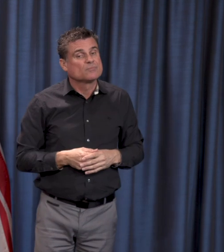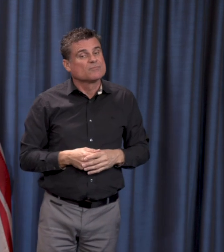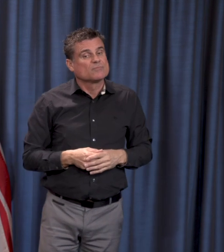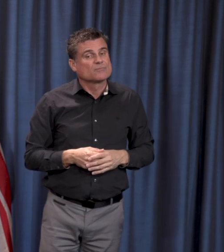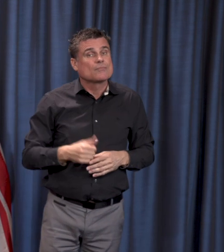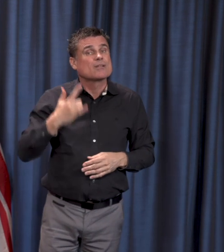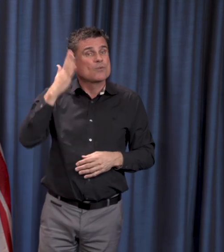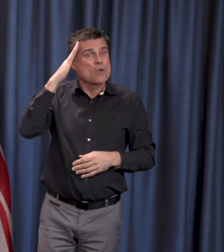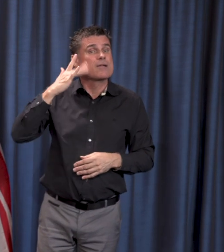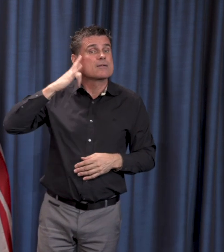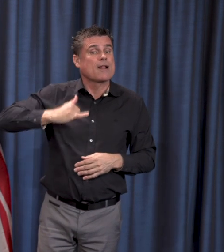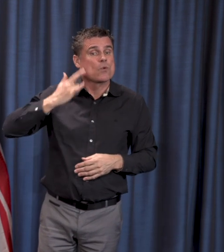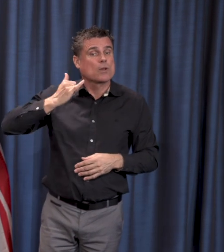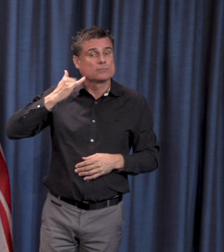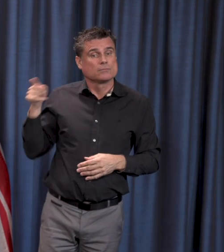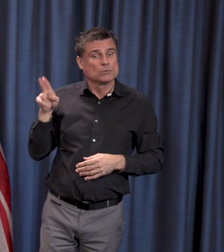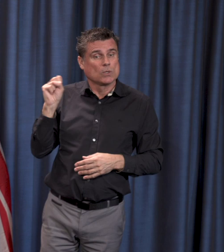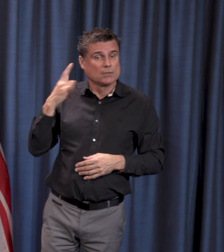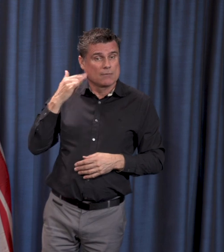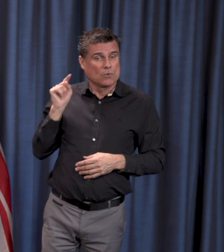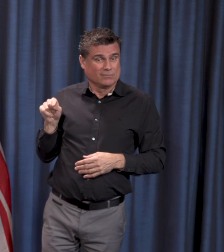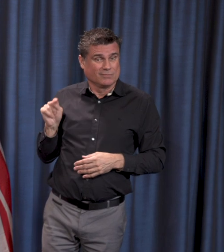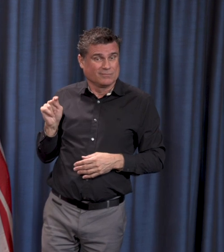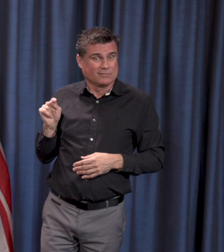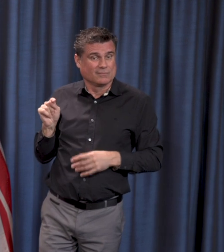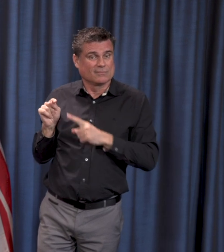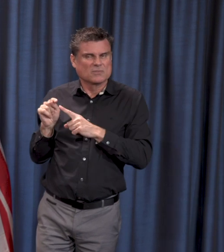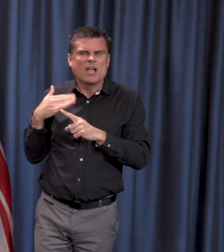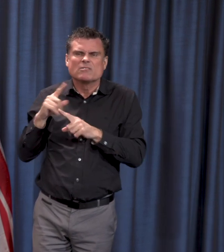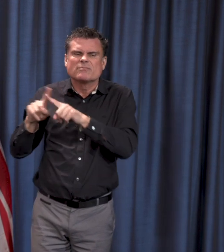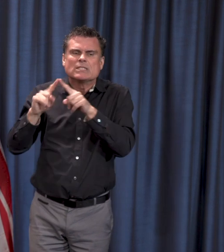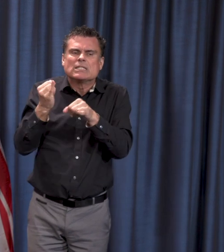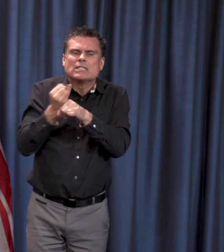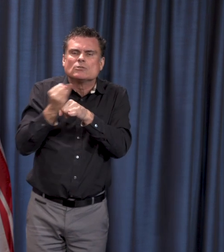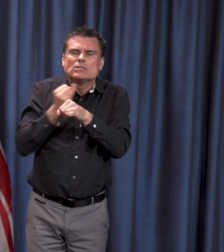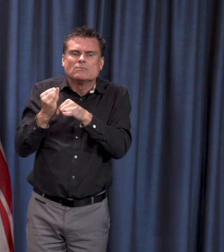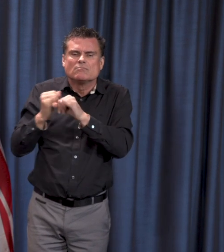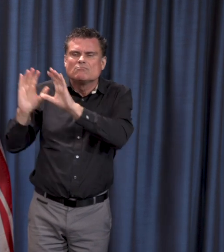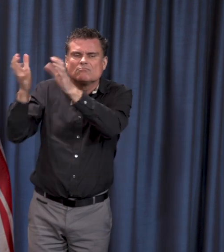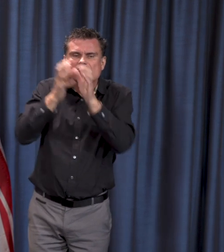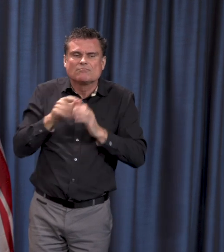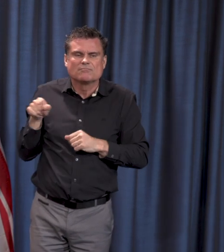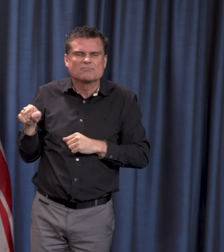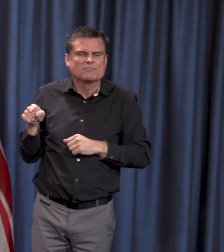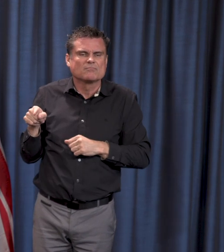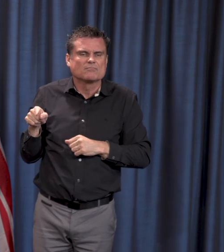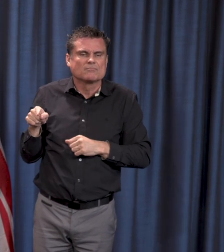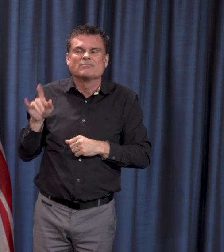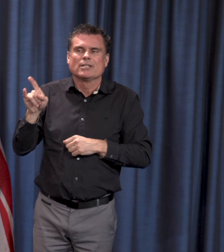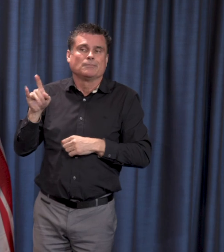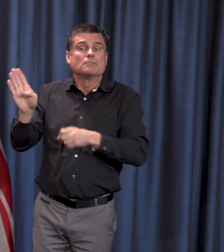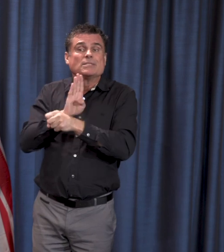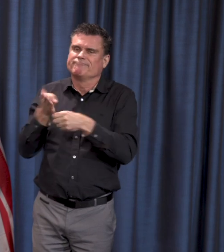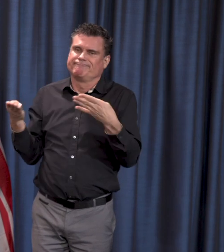sectors that have been excluded from what's sometimes called in California a lockdown represent about